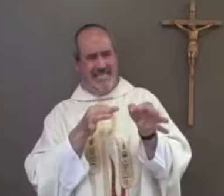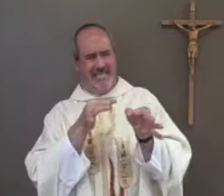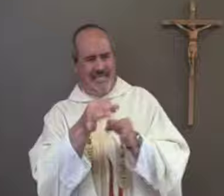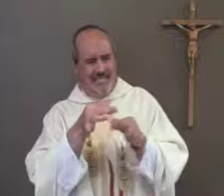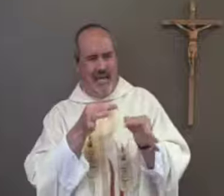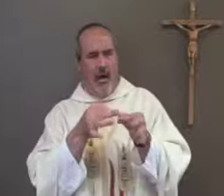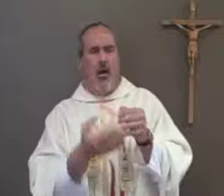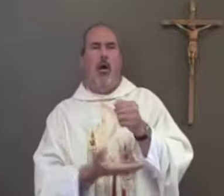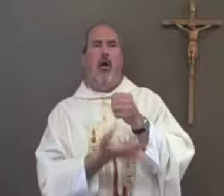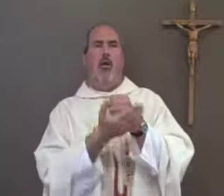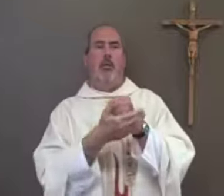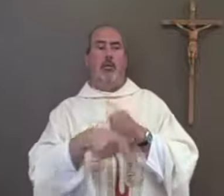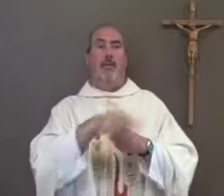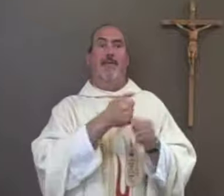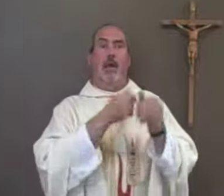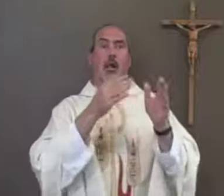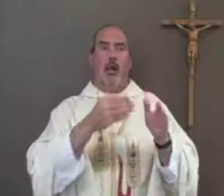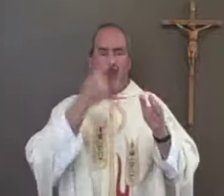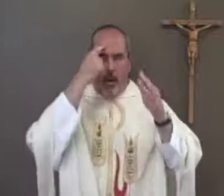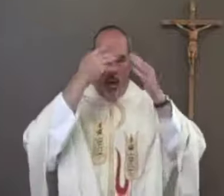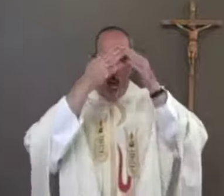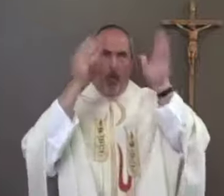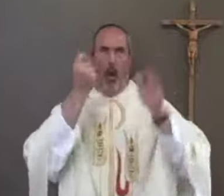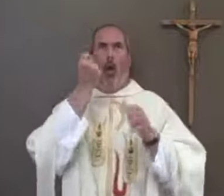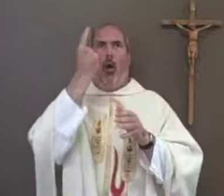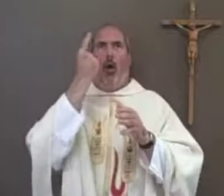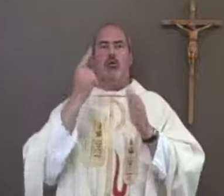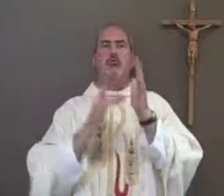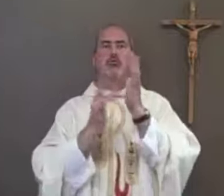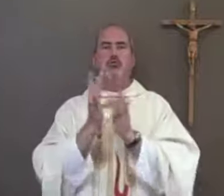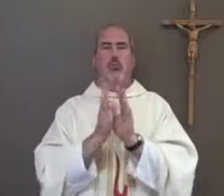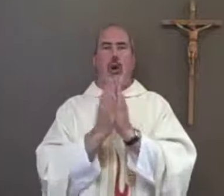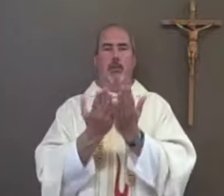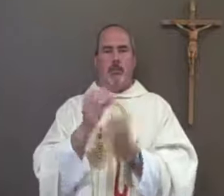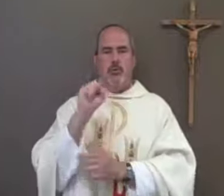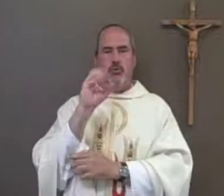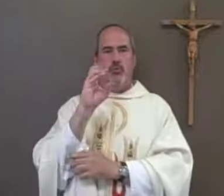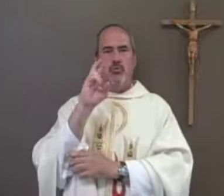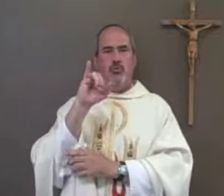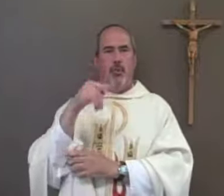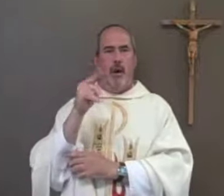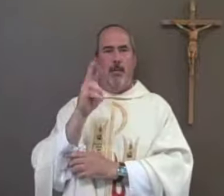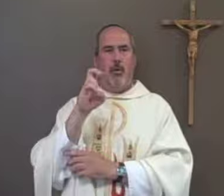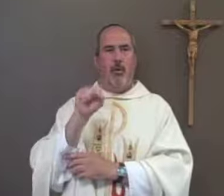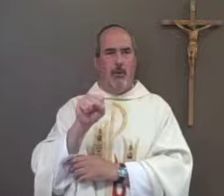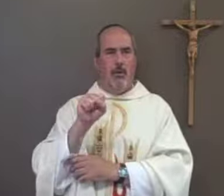about Jesus helping the disciples open their mind to understand the scriptures